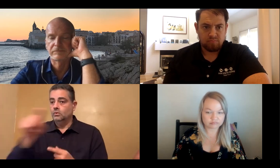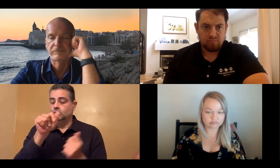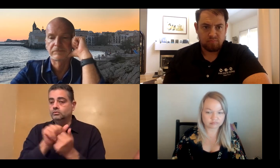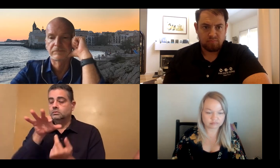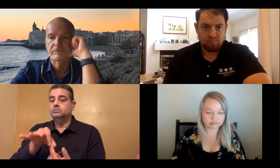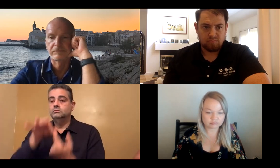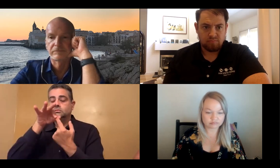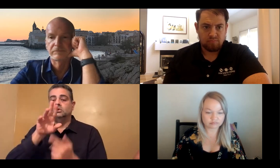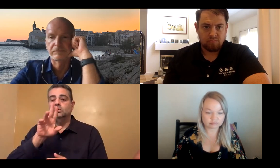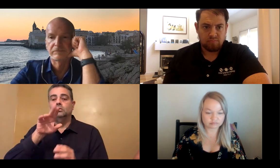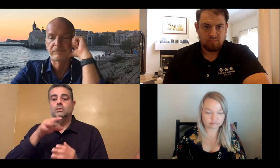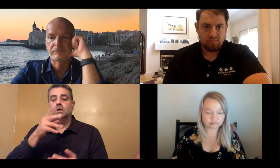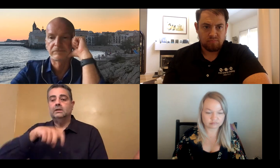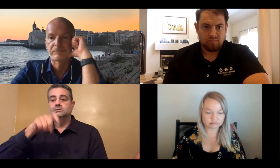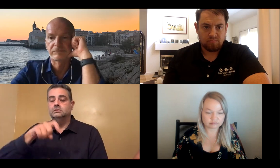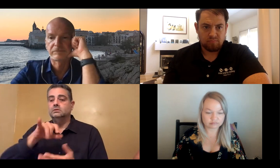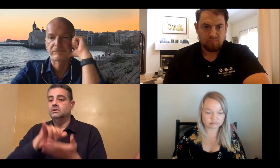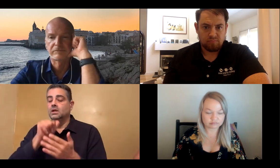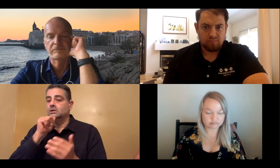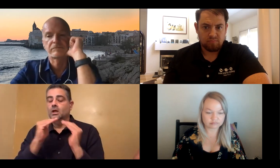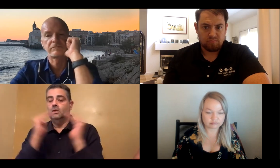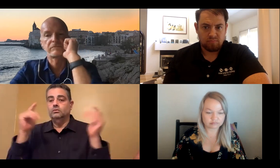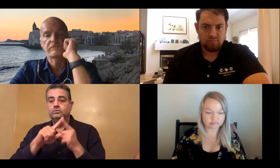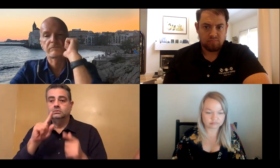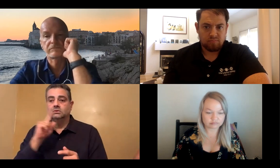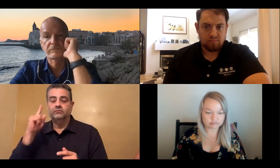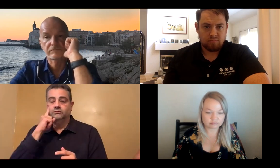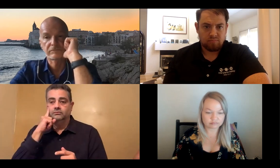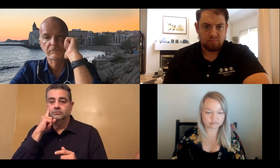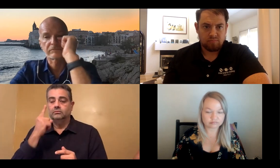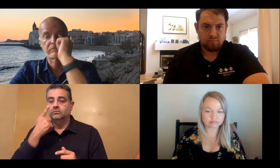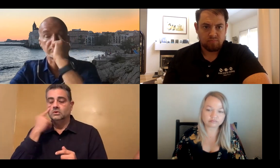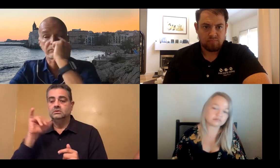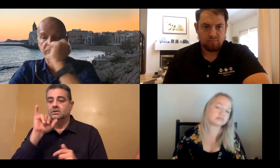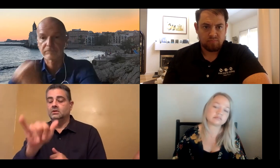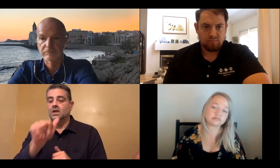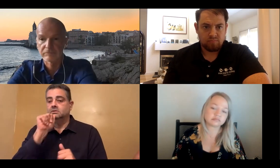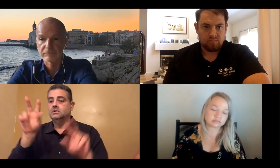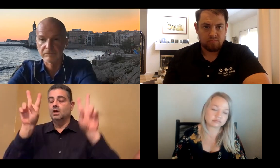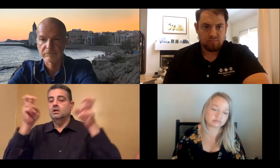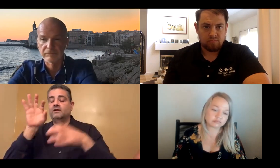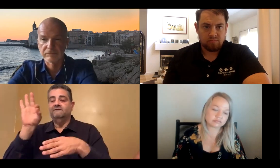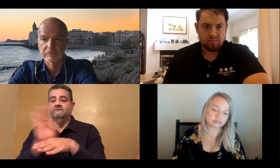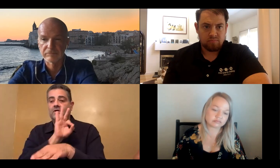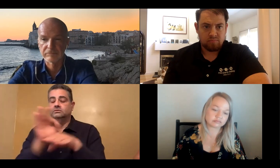rules and see if you can provide any carve outs for them as need as as need arises.